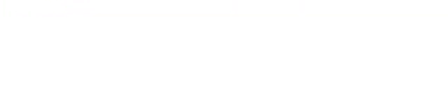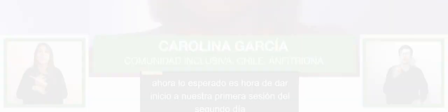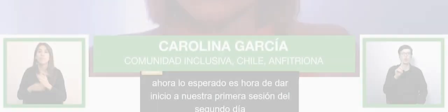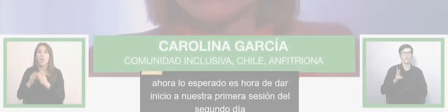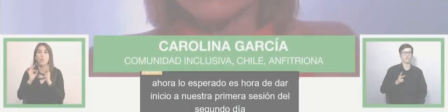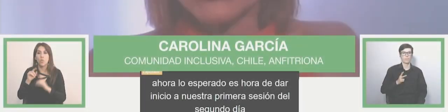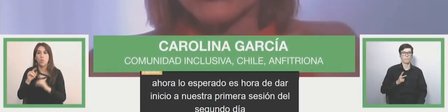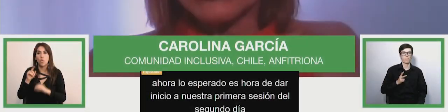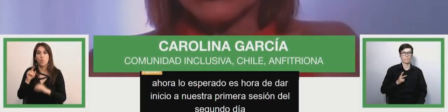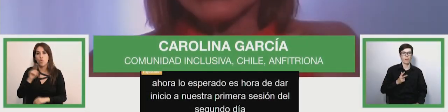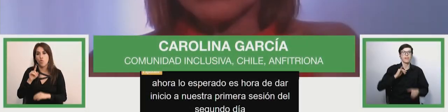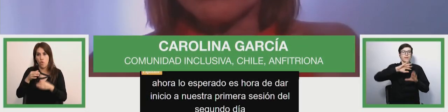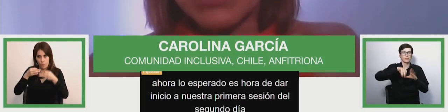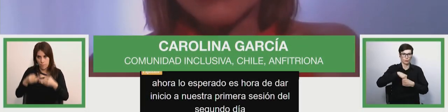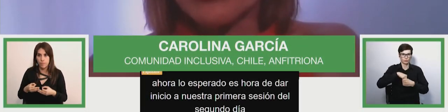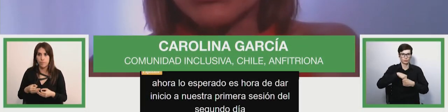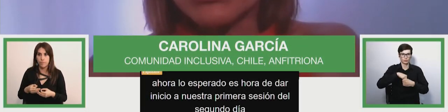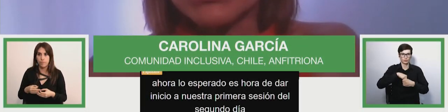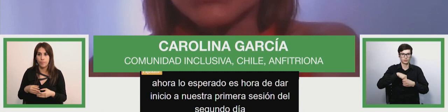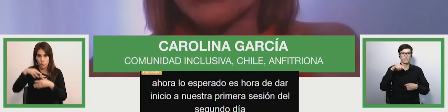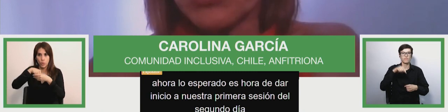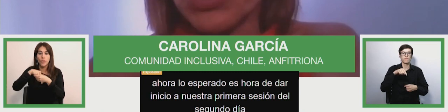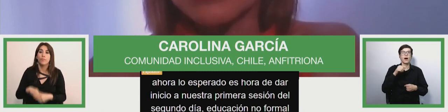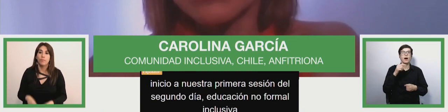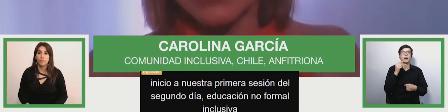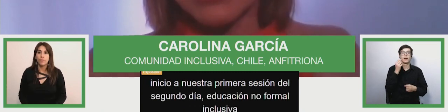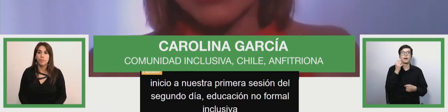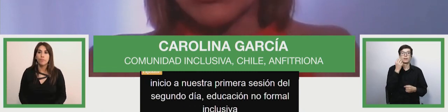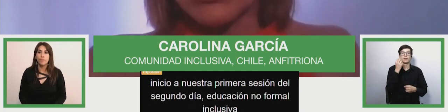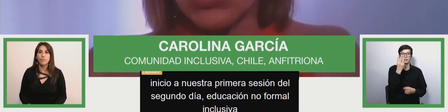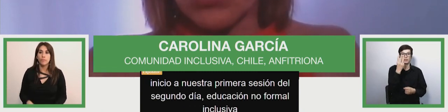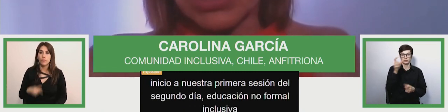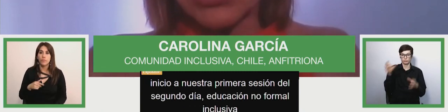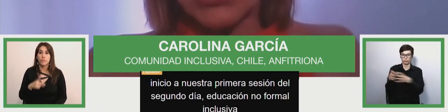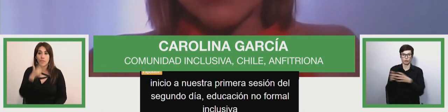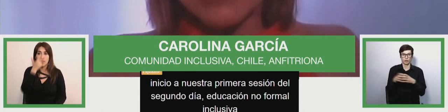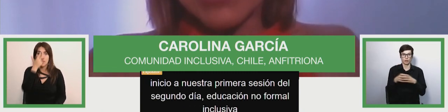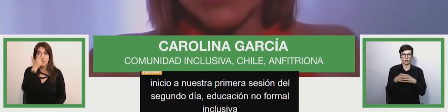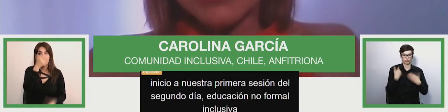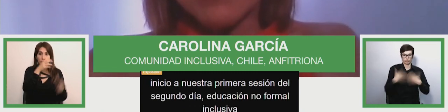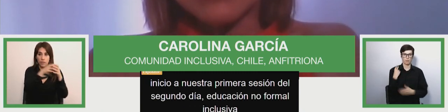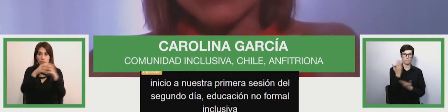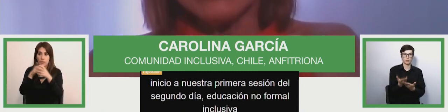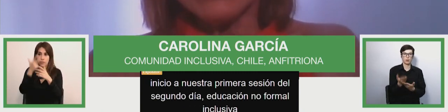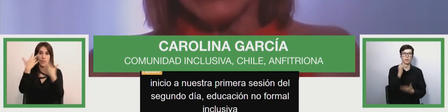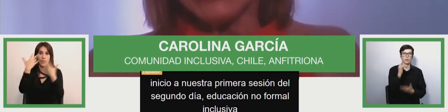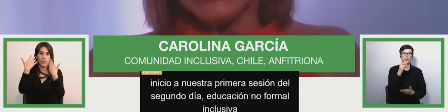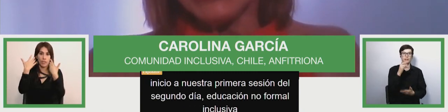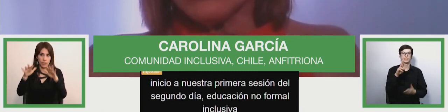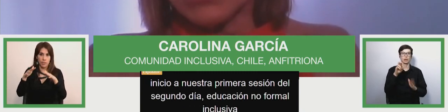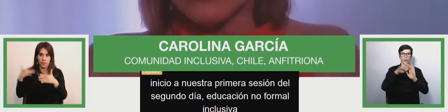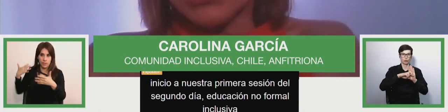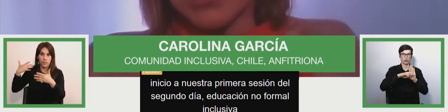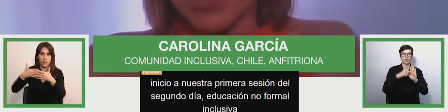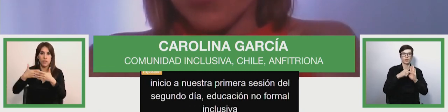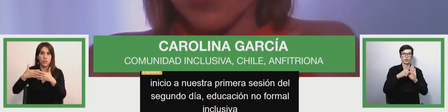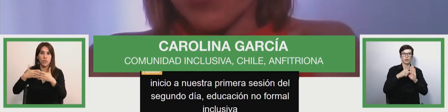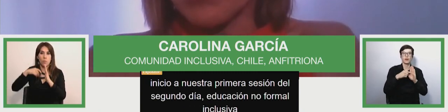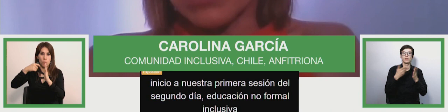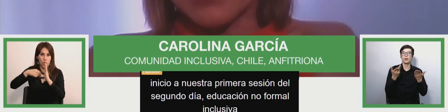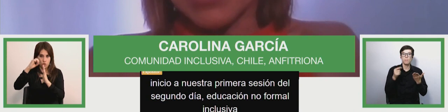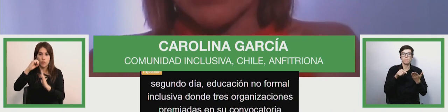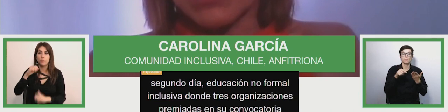three organizations of zero projects in that link 2020 and one